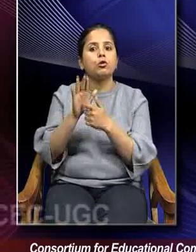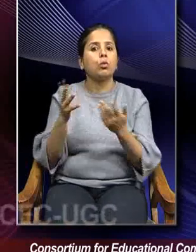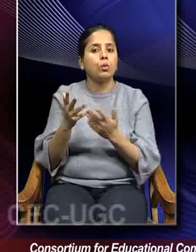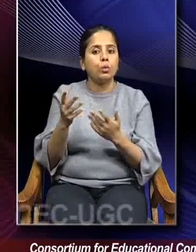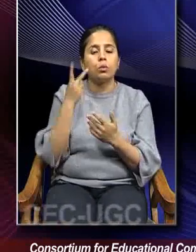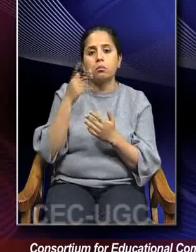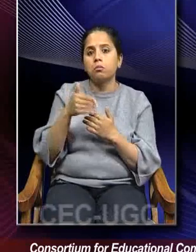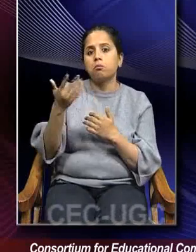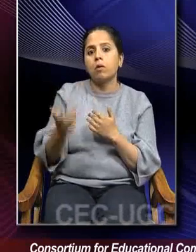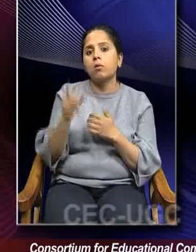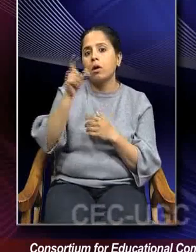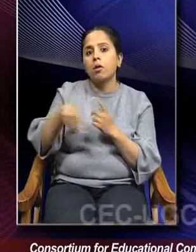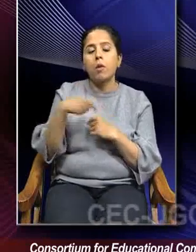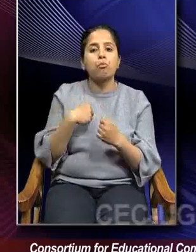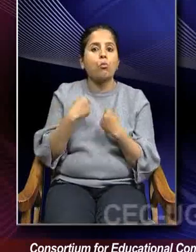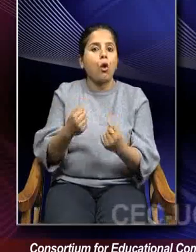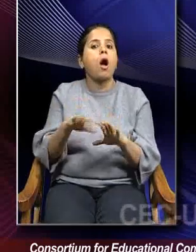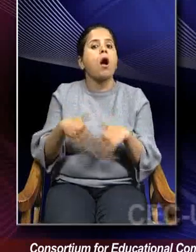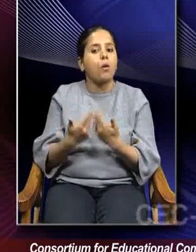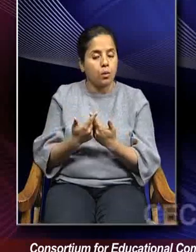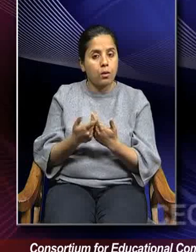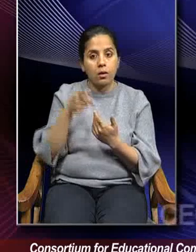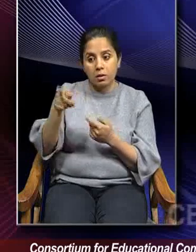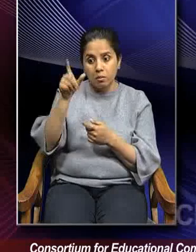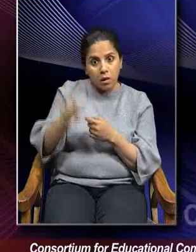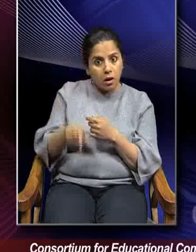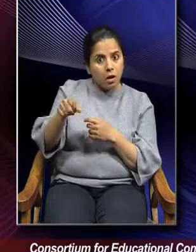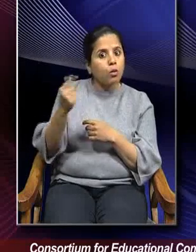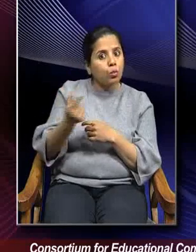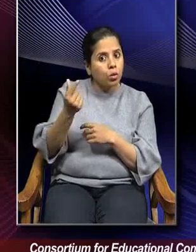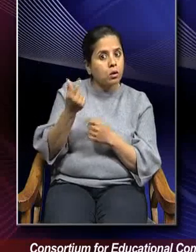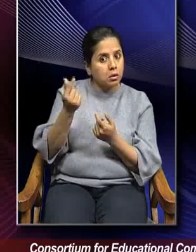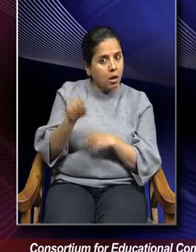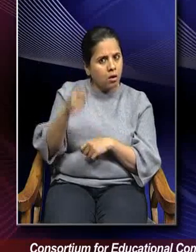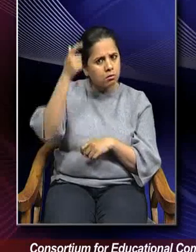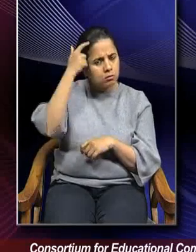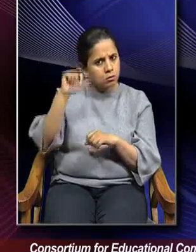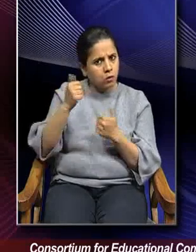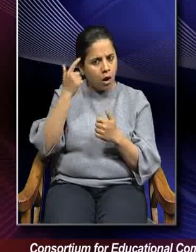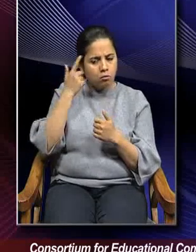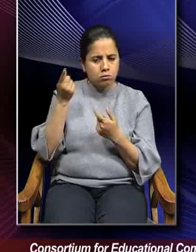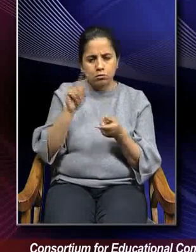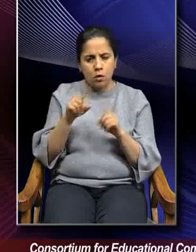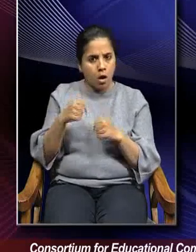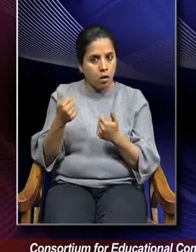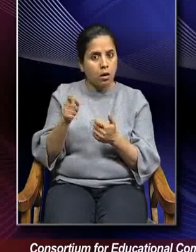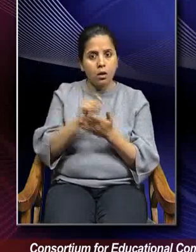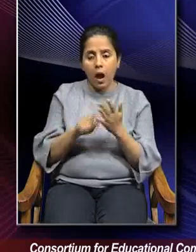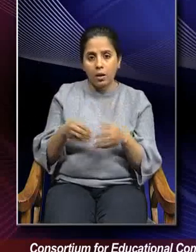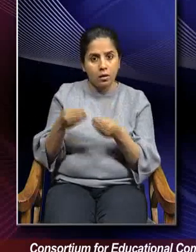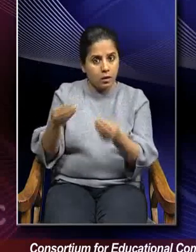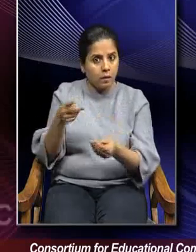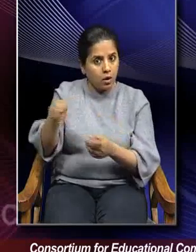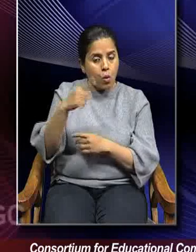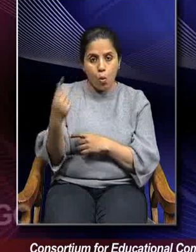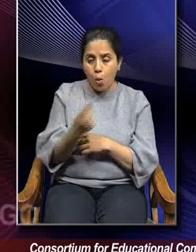what extent my employee was bold, whether the employee could use the presence of mind or whatever was given in writing that